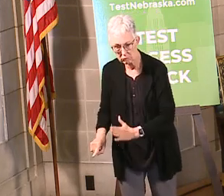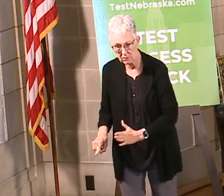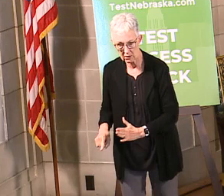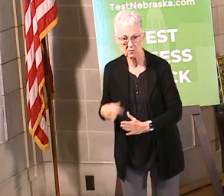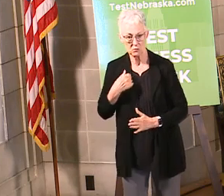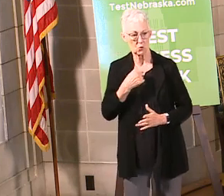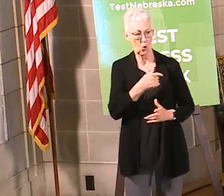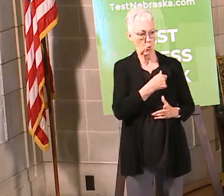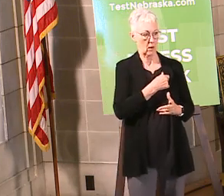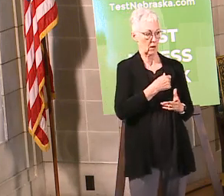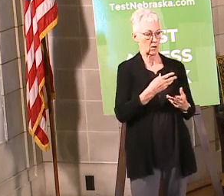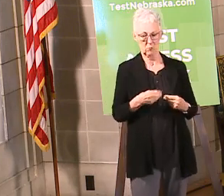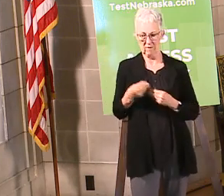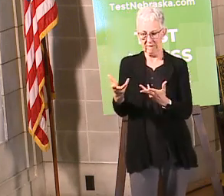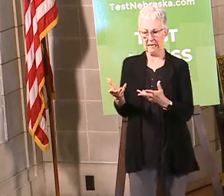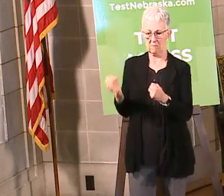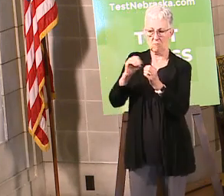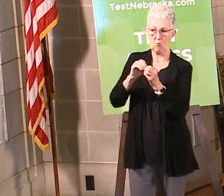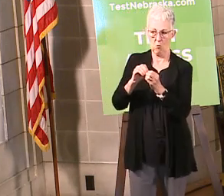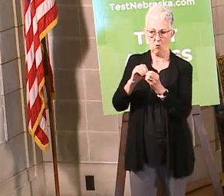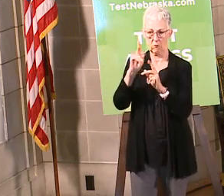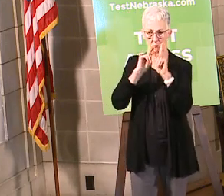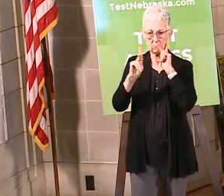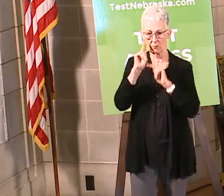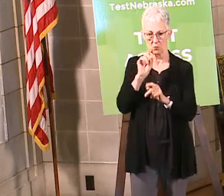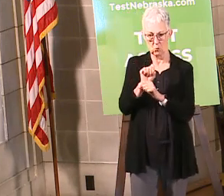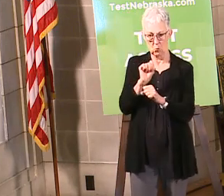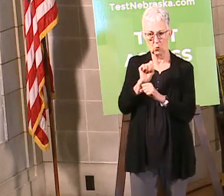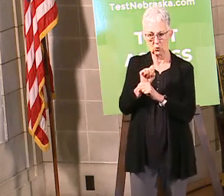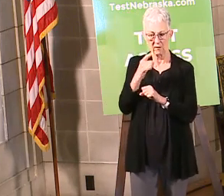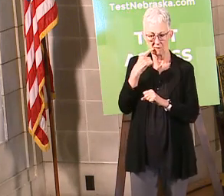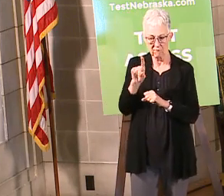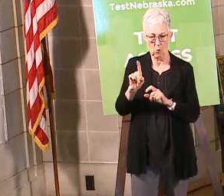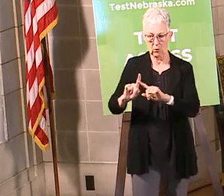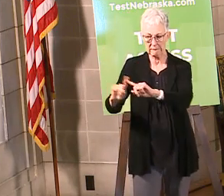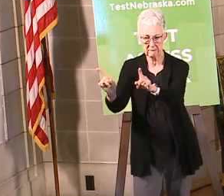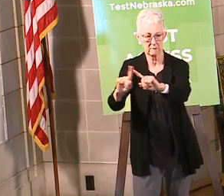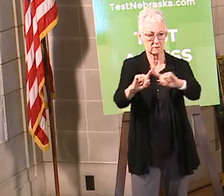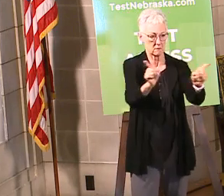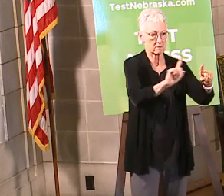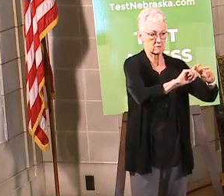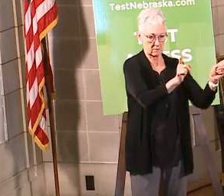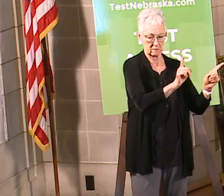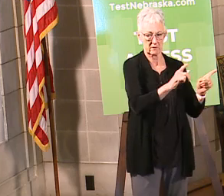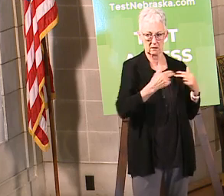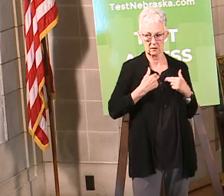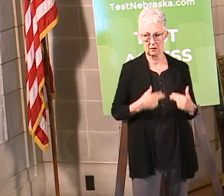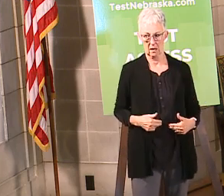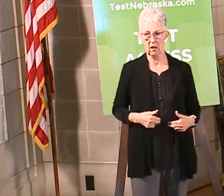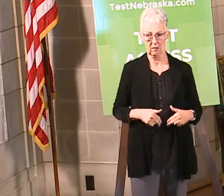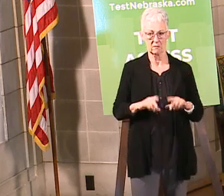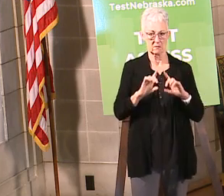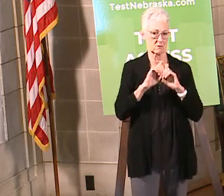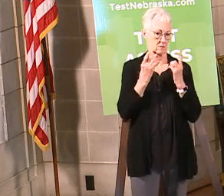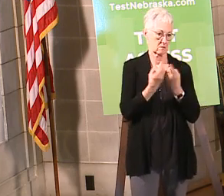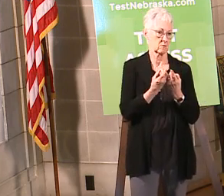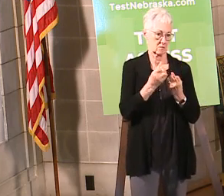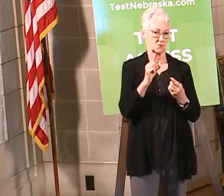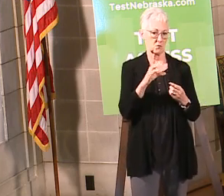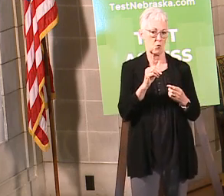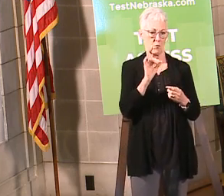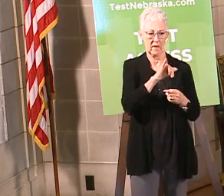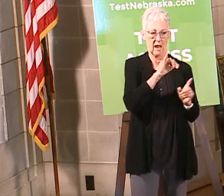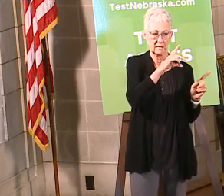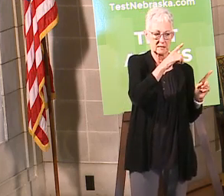supplementing those. So we've got about 250 of our teammates that are now trained up and deployed on call center teams to assist the local public health